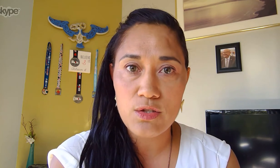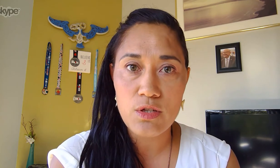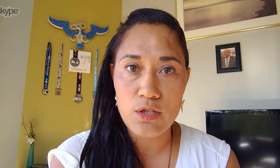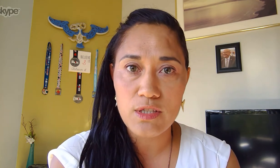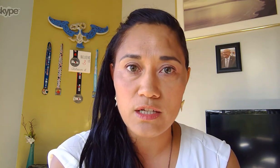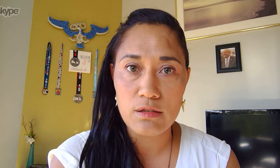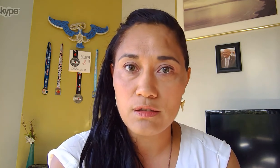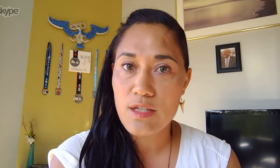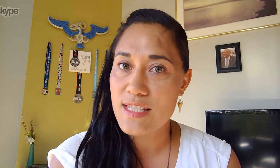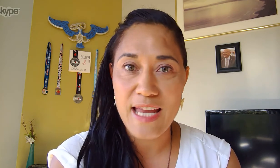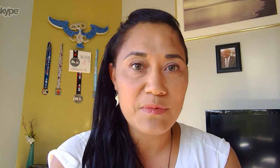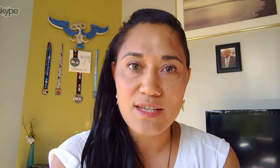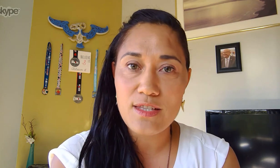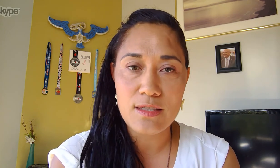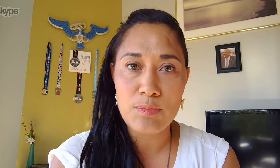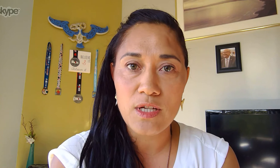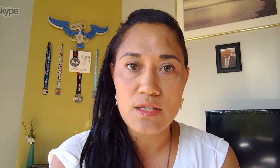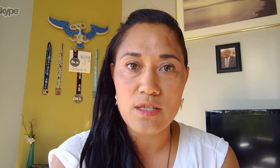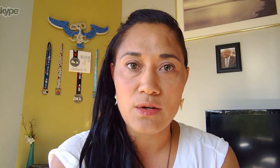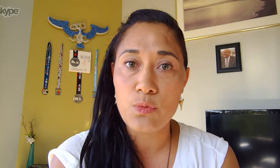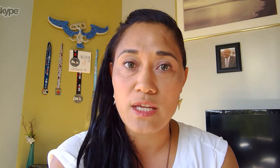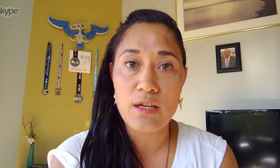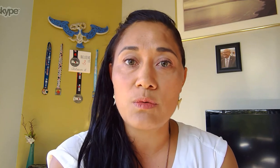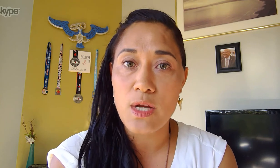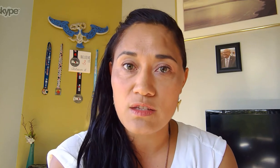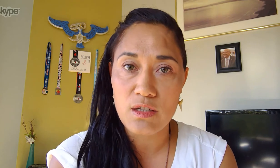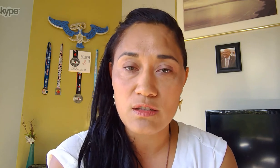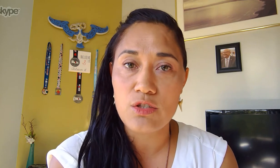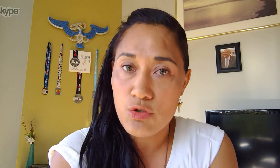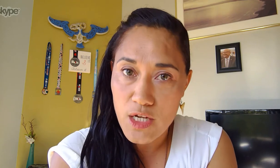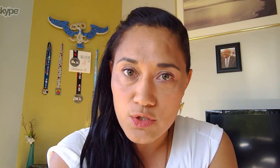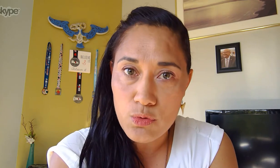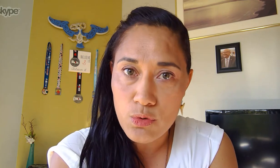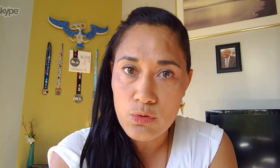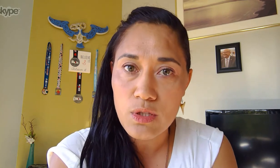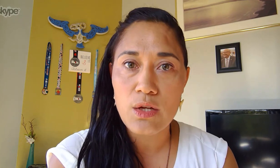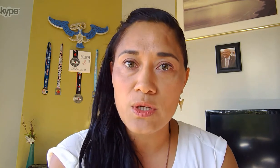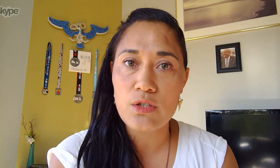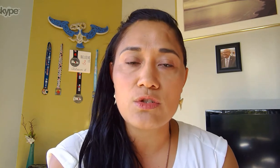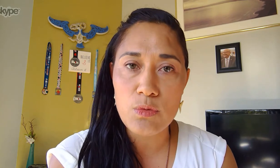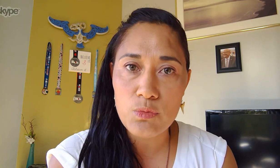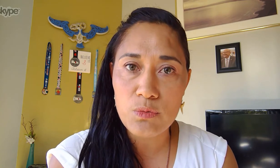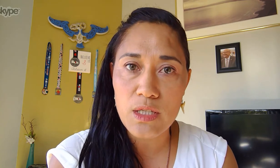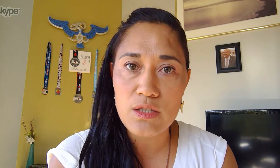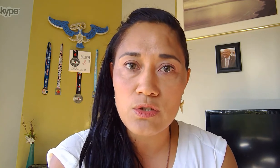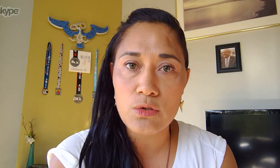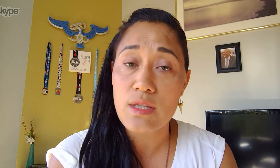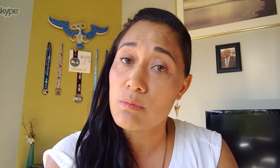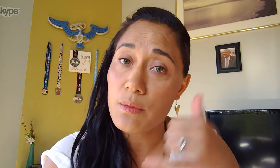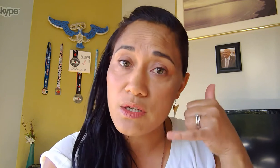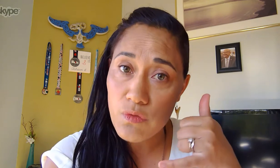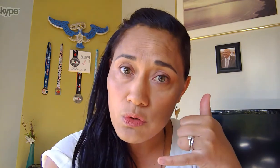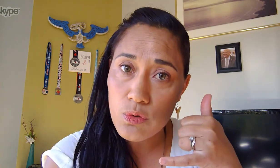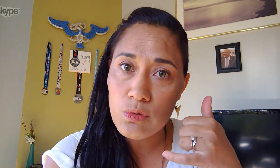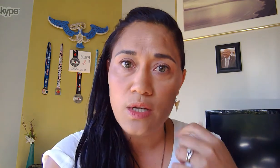prior to the lockdown, same thing still applies now. We're here and waiting to triage your call. We can determine what we need to do.